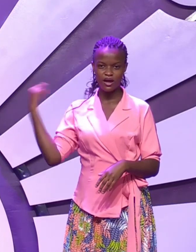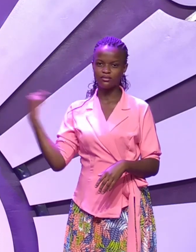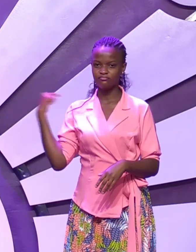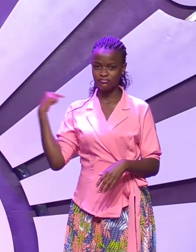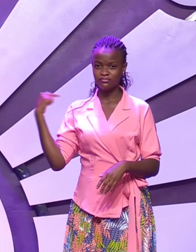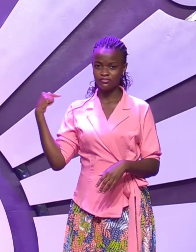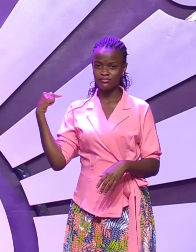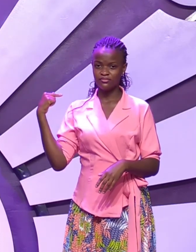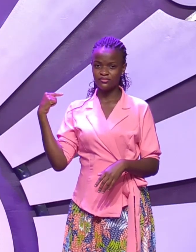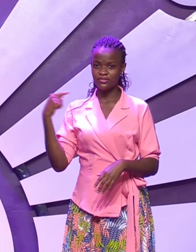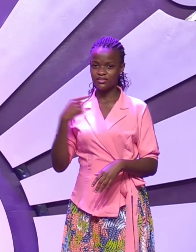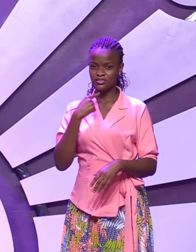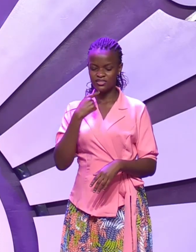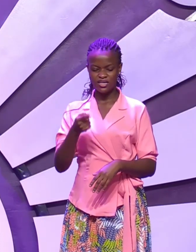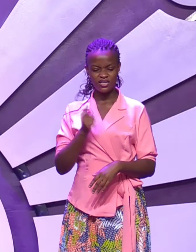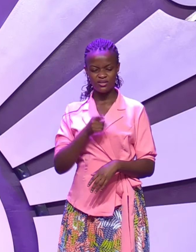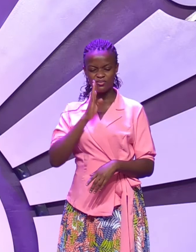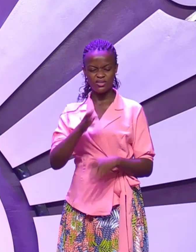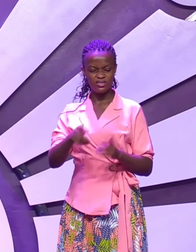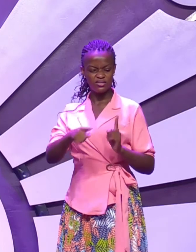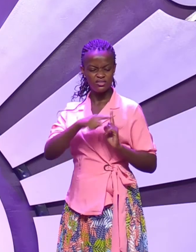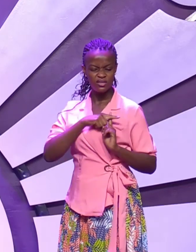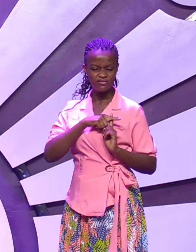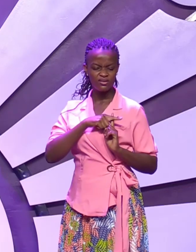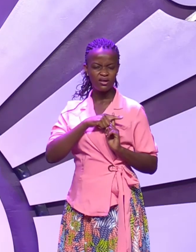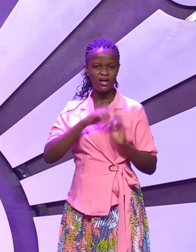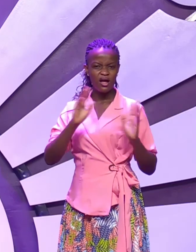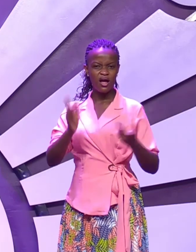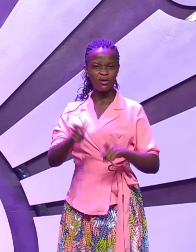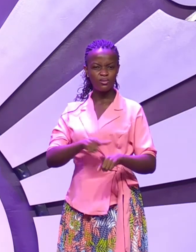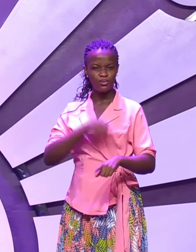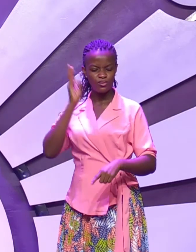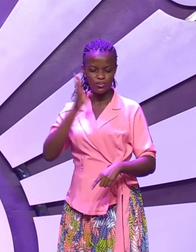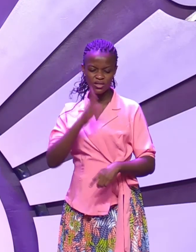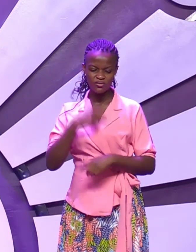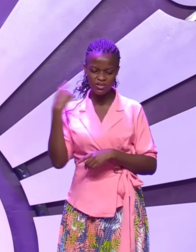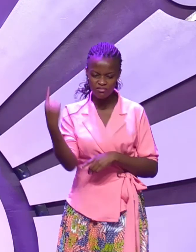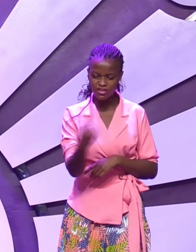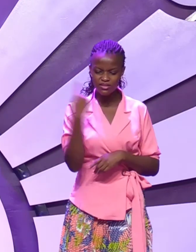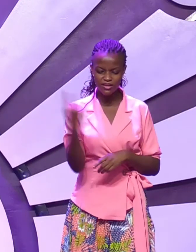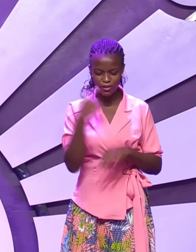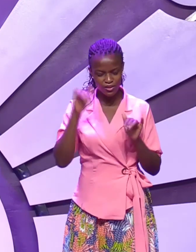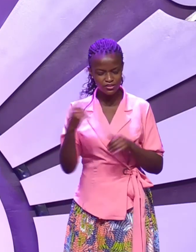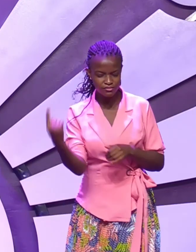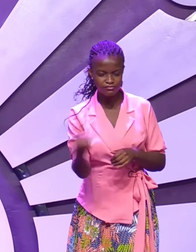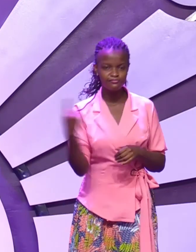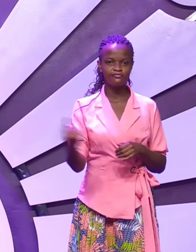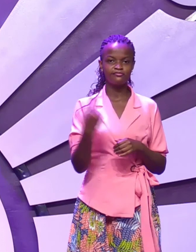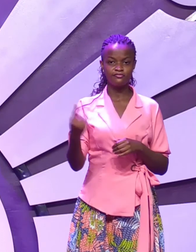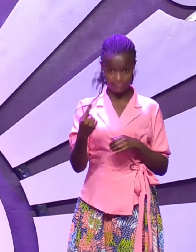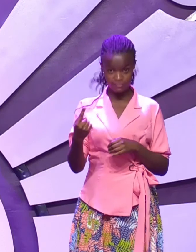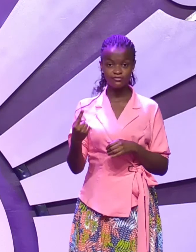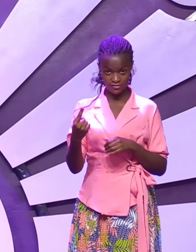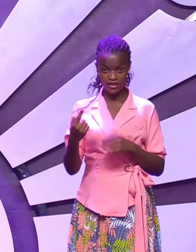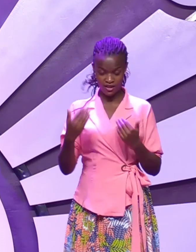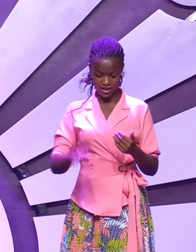these things are being saved for how long are you going to be single no matter